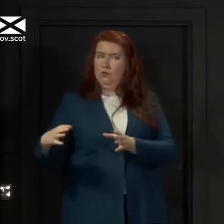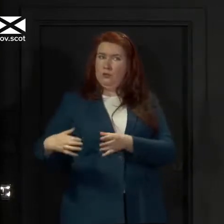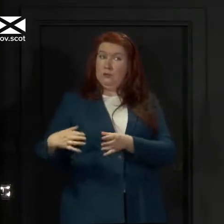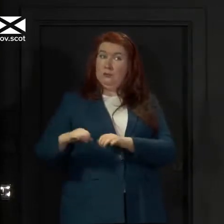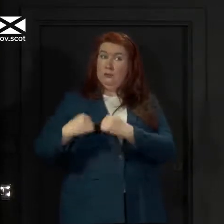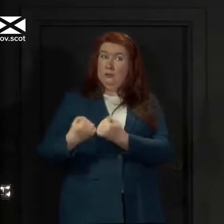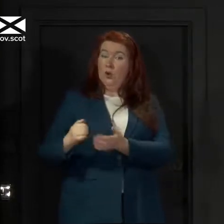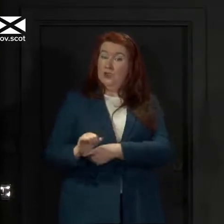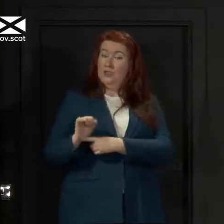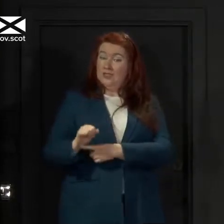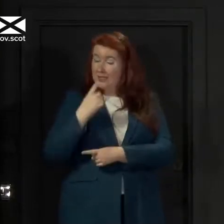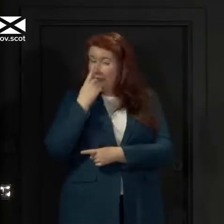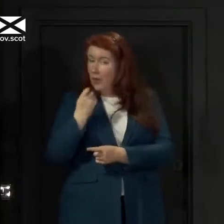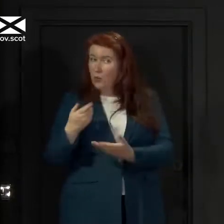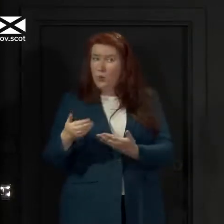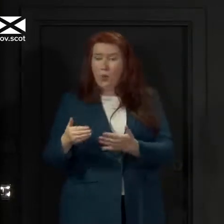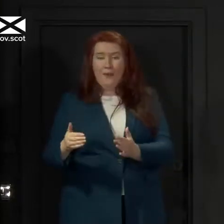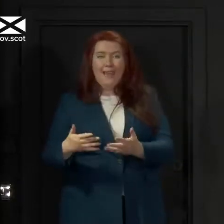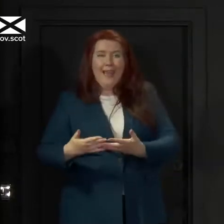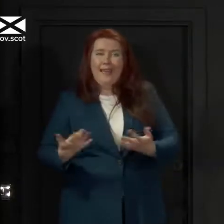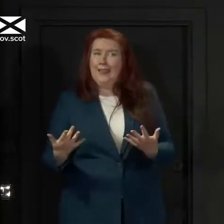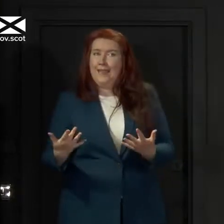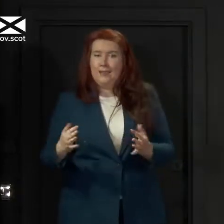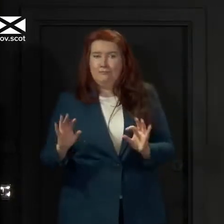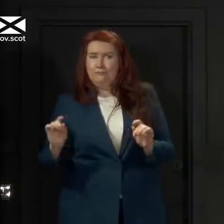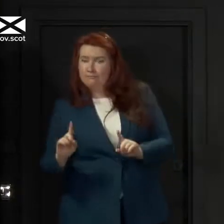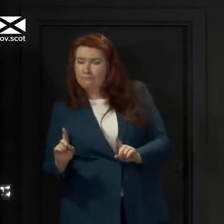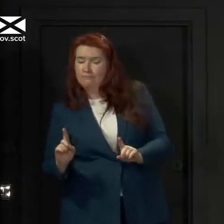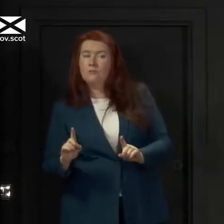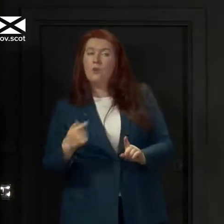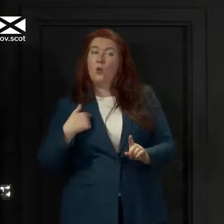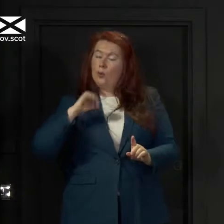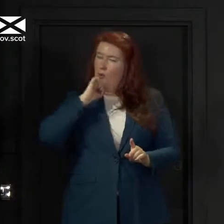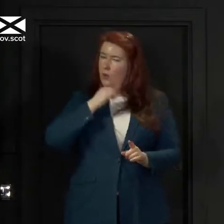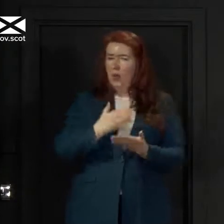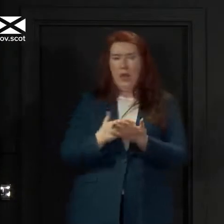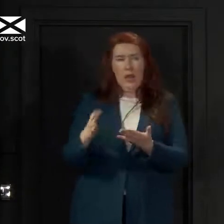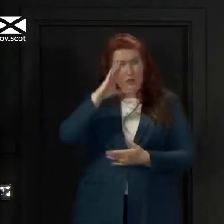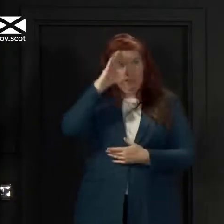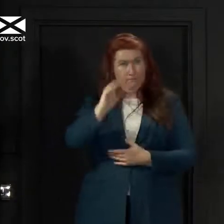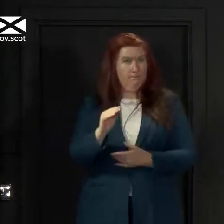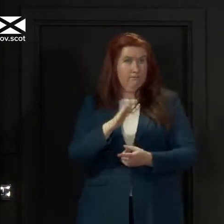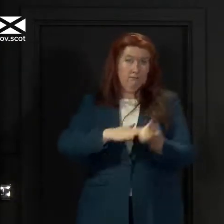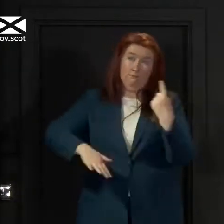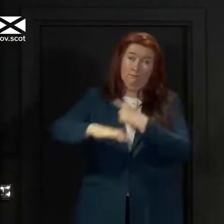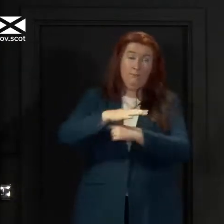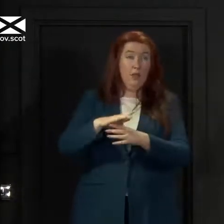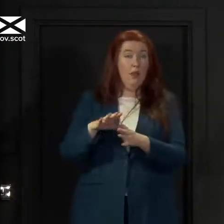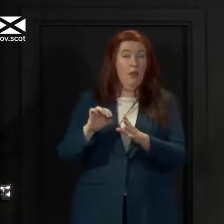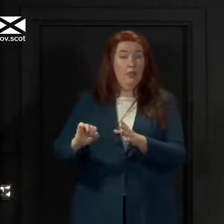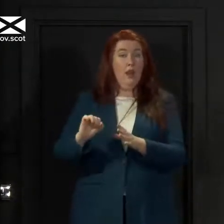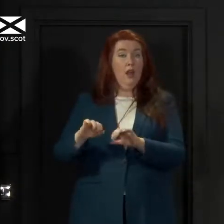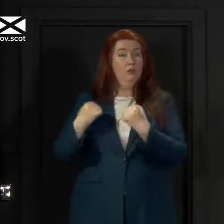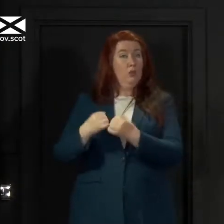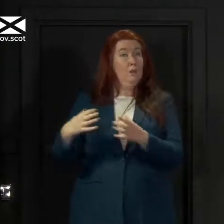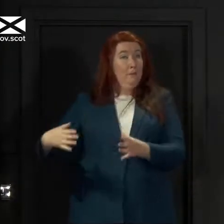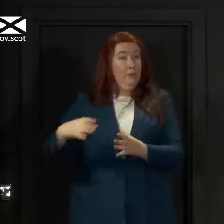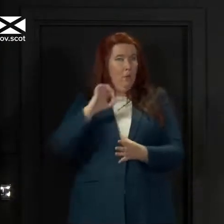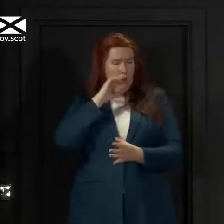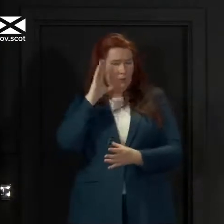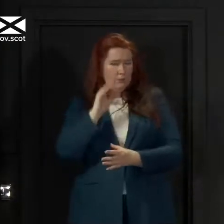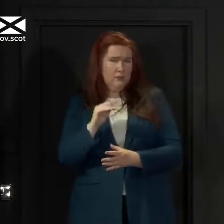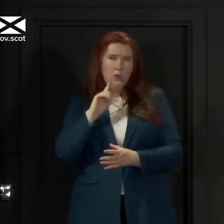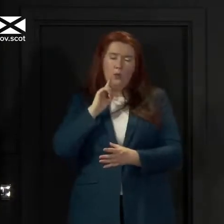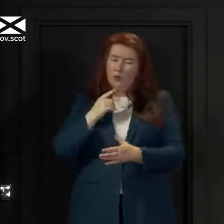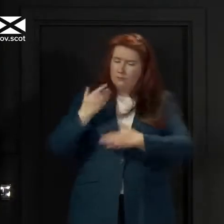restrictions in any respect. we will communicate that very clearly with everyone in that group setting out what we